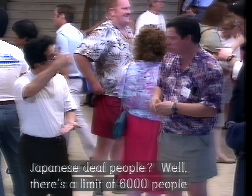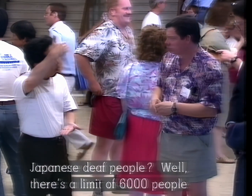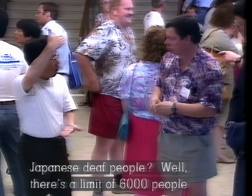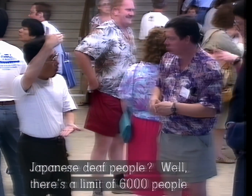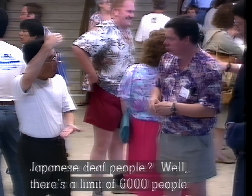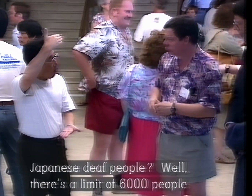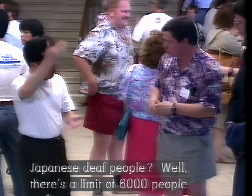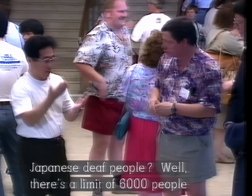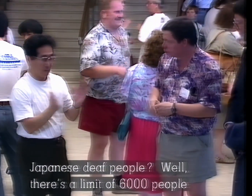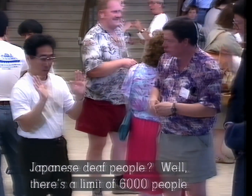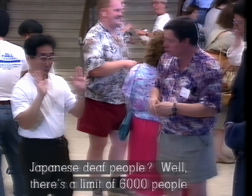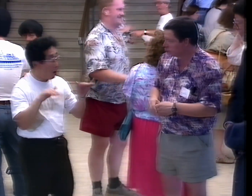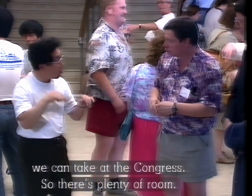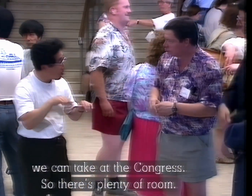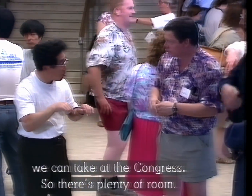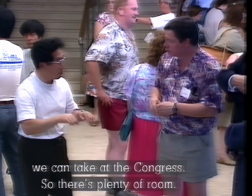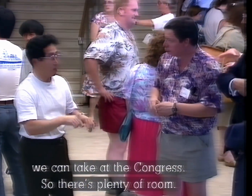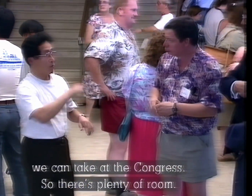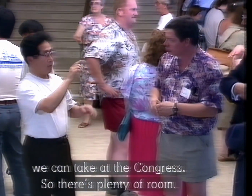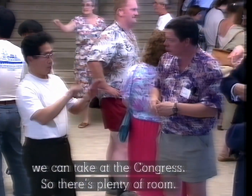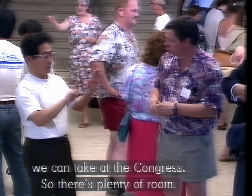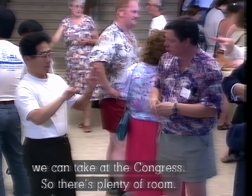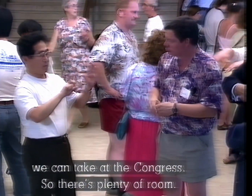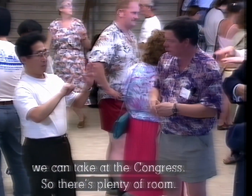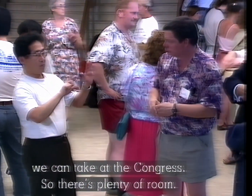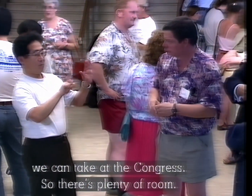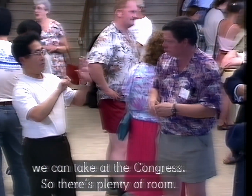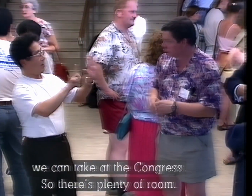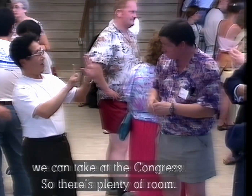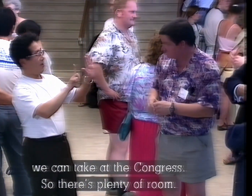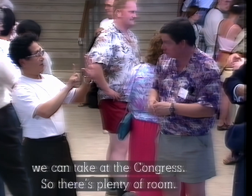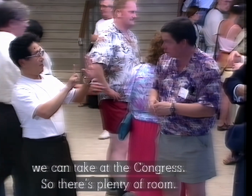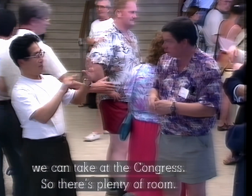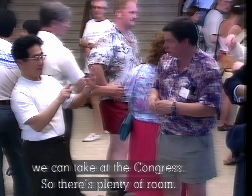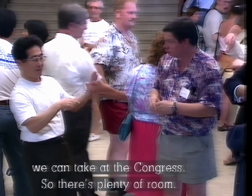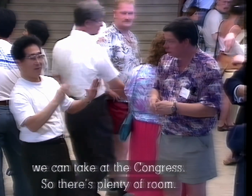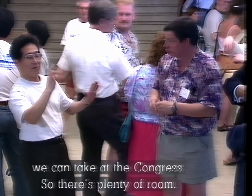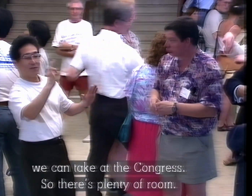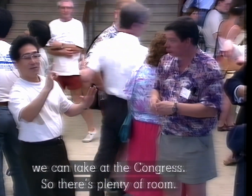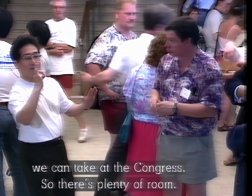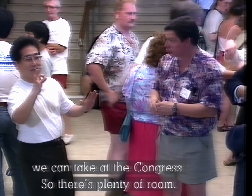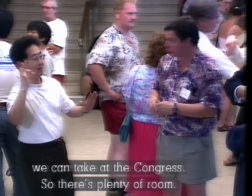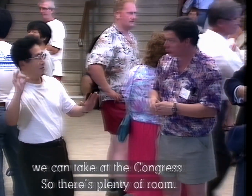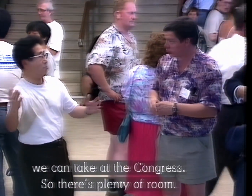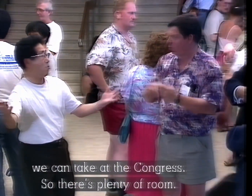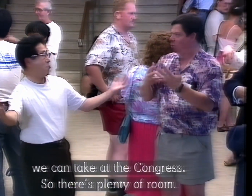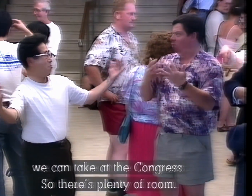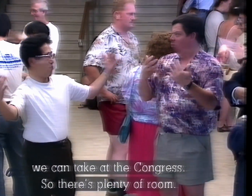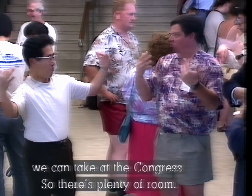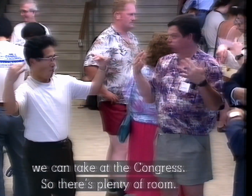Japanese deaf people, well, I think, well, altogether there's a limit of 6,000 people we can take at